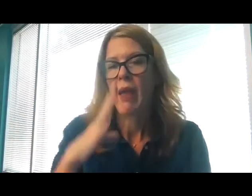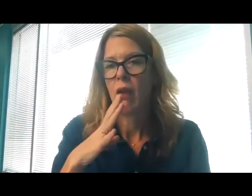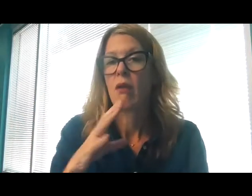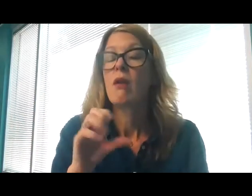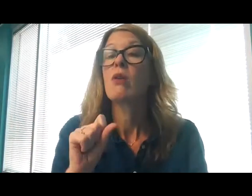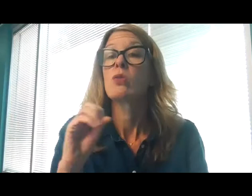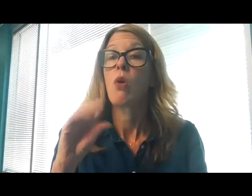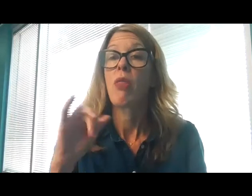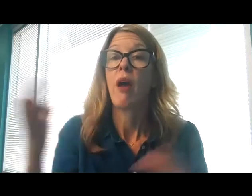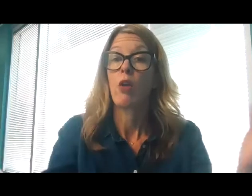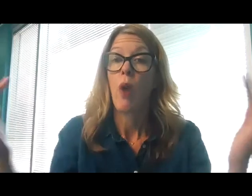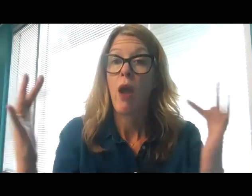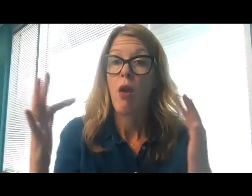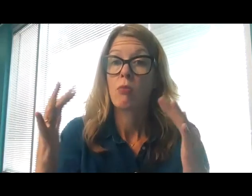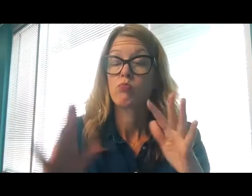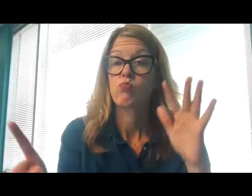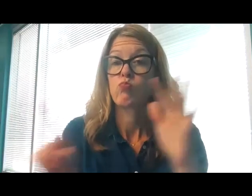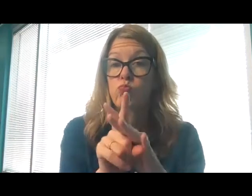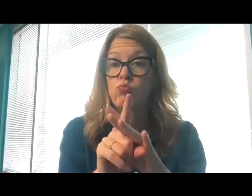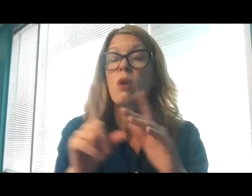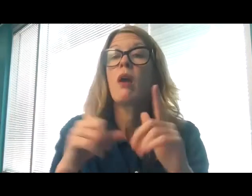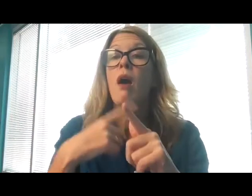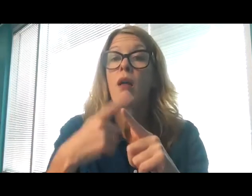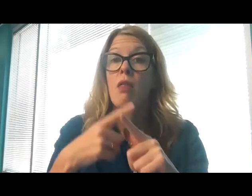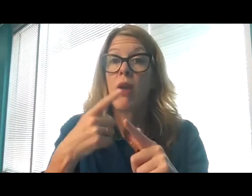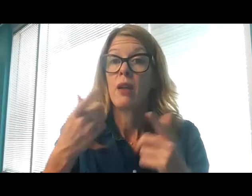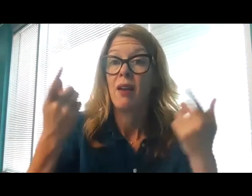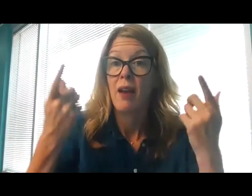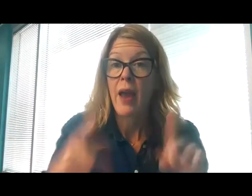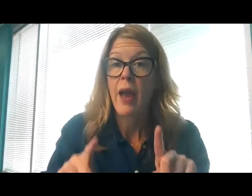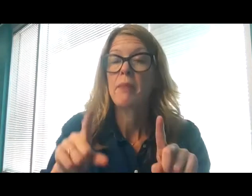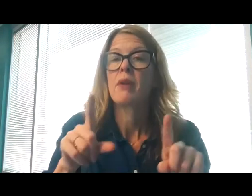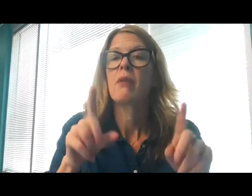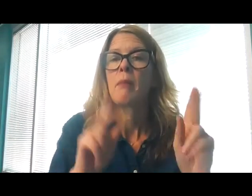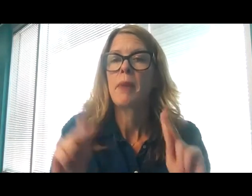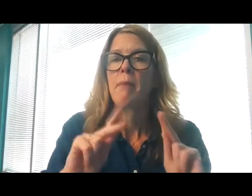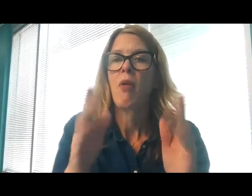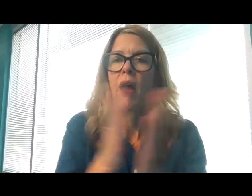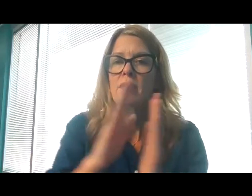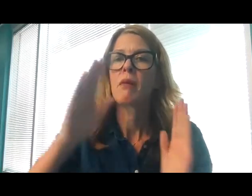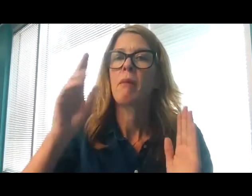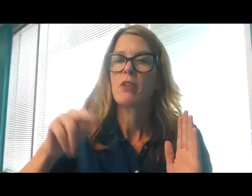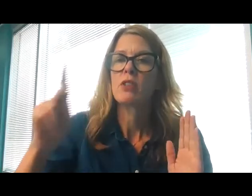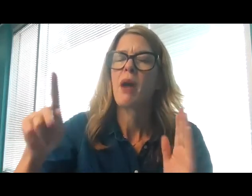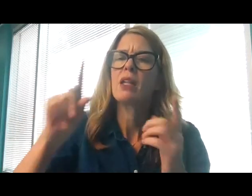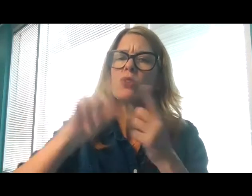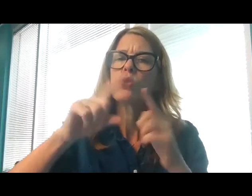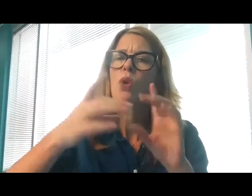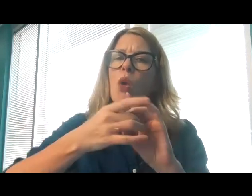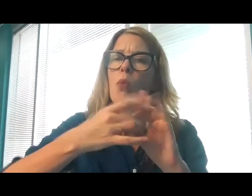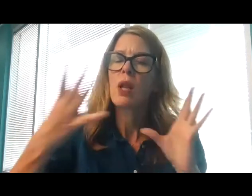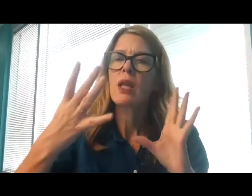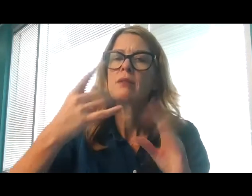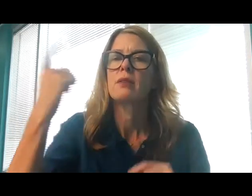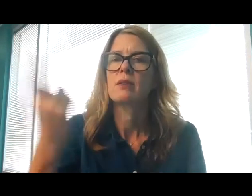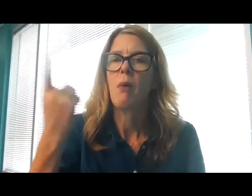and began to ask Pilate to do for them according to his custom. Then he answered them, Do you want me to release for you